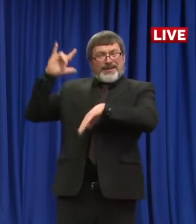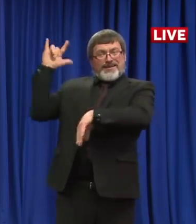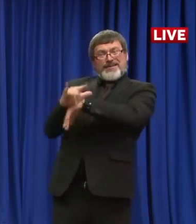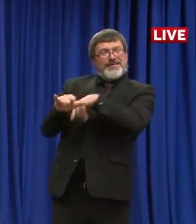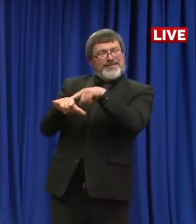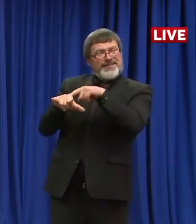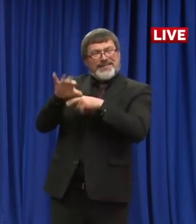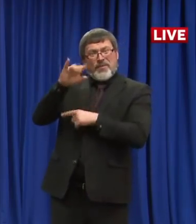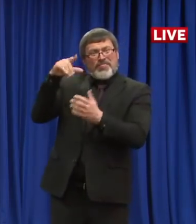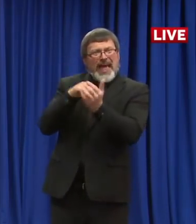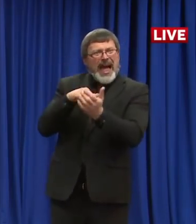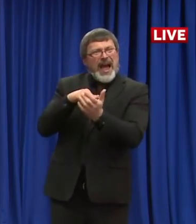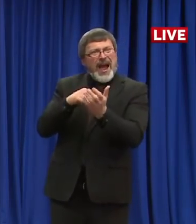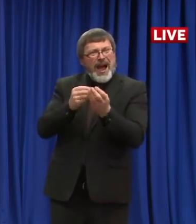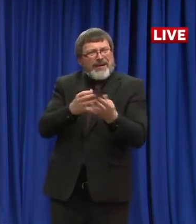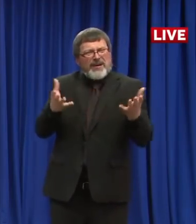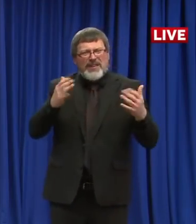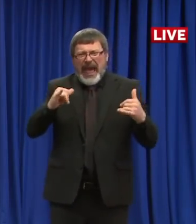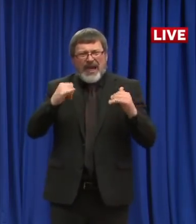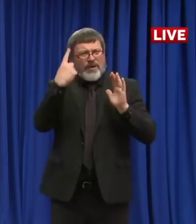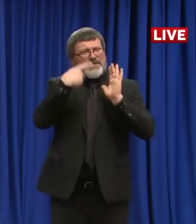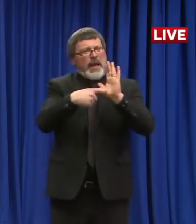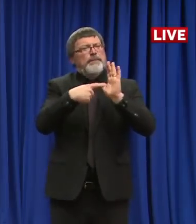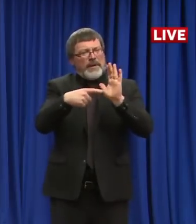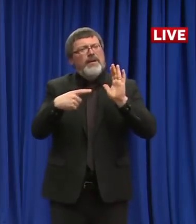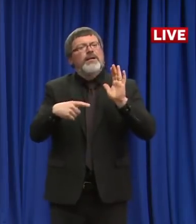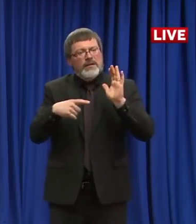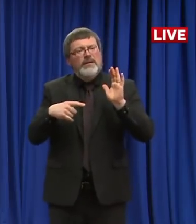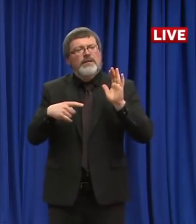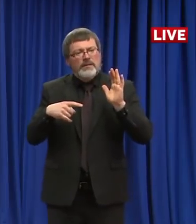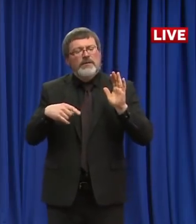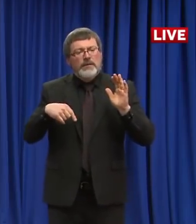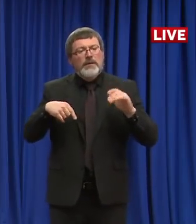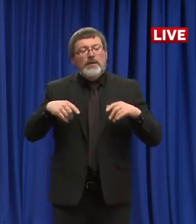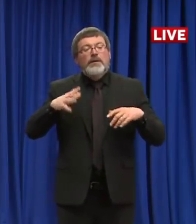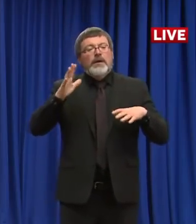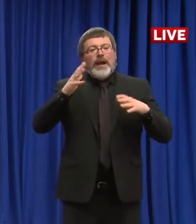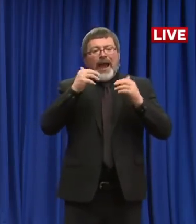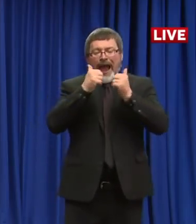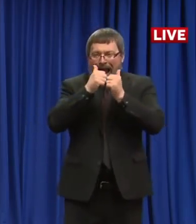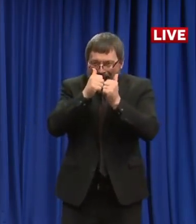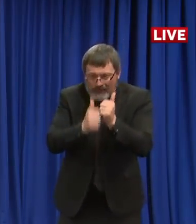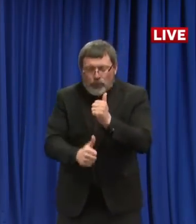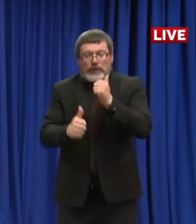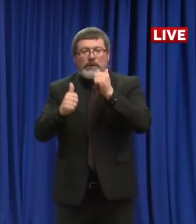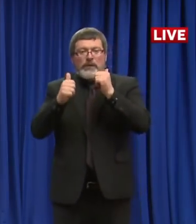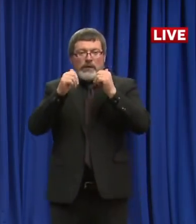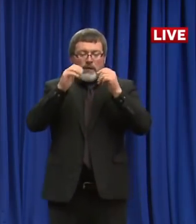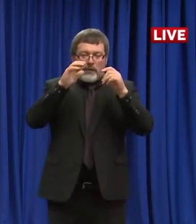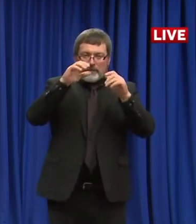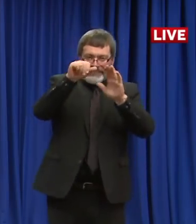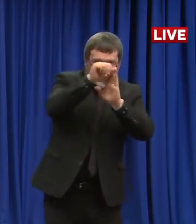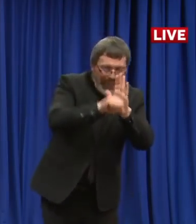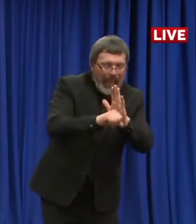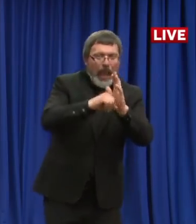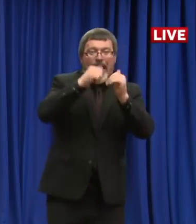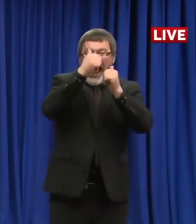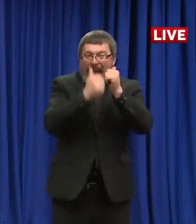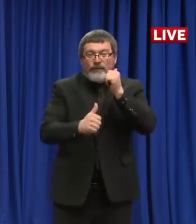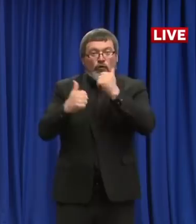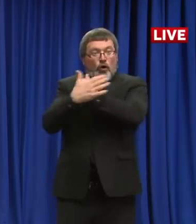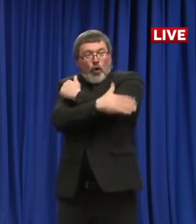every government, every agency in this world competing for PPE with a limited number of manufacturers. And you literally have people